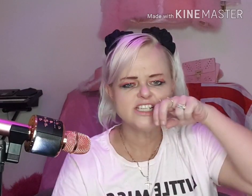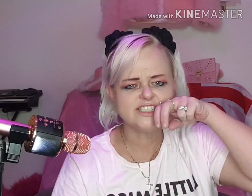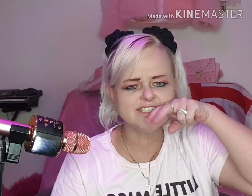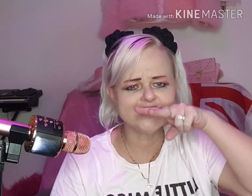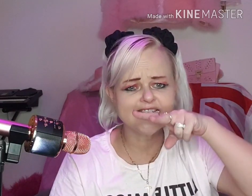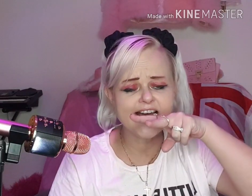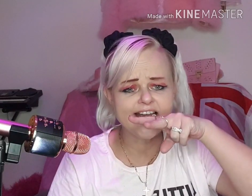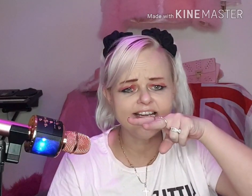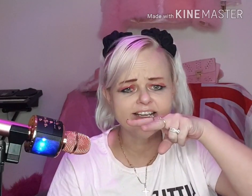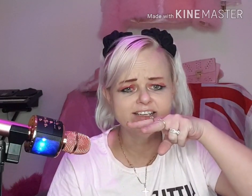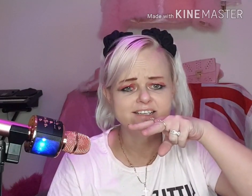snake,